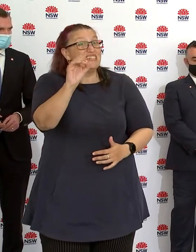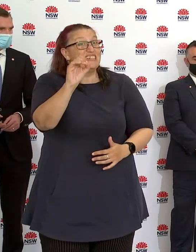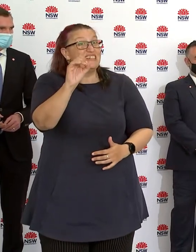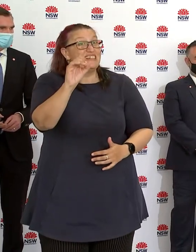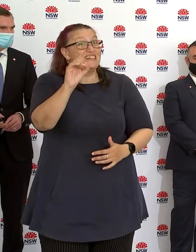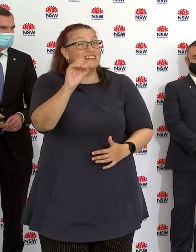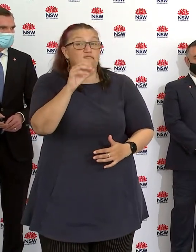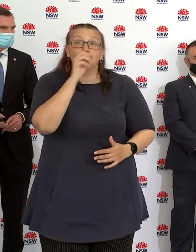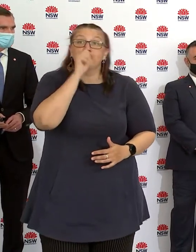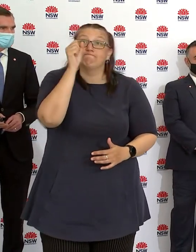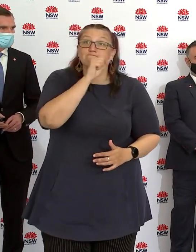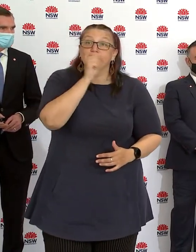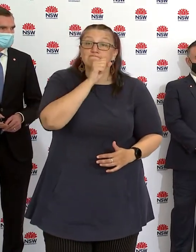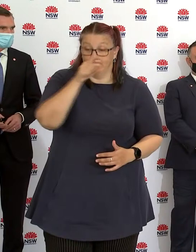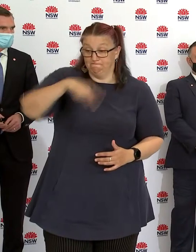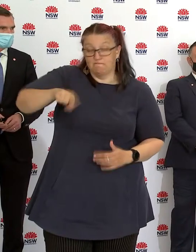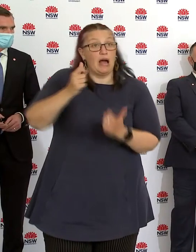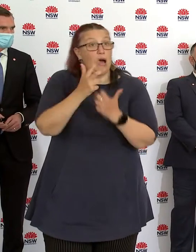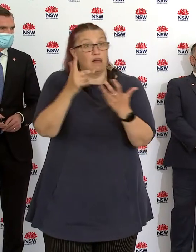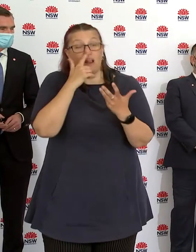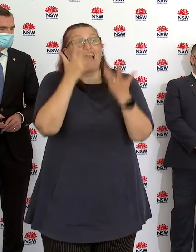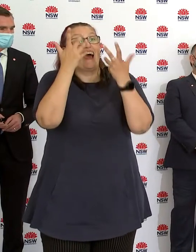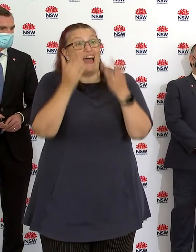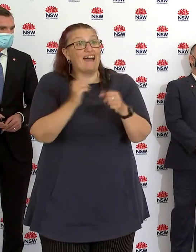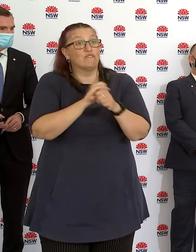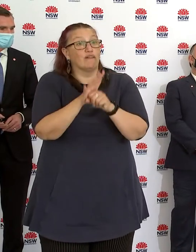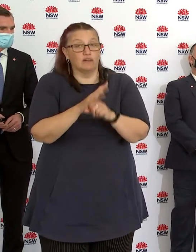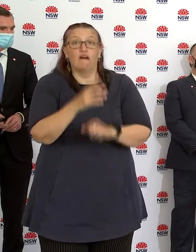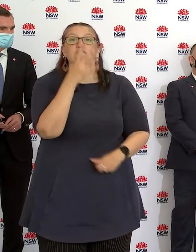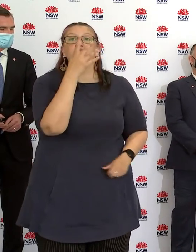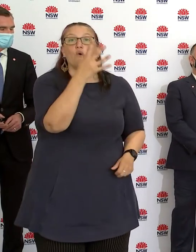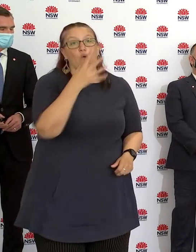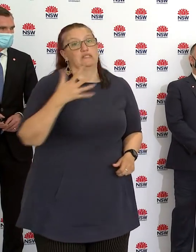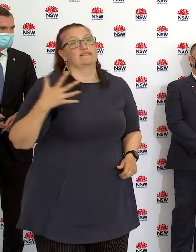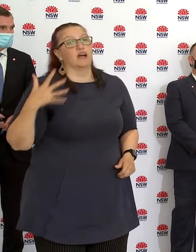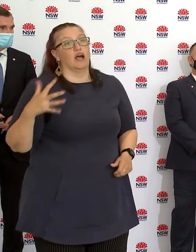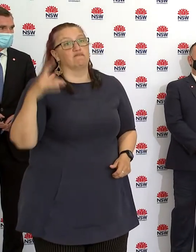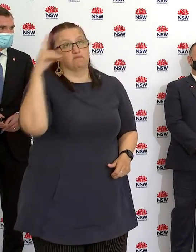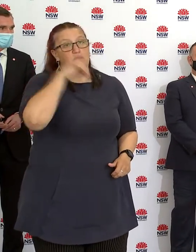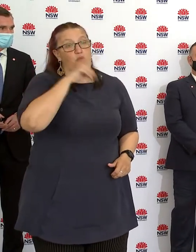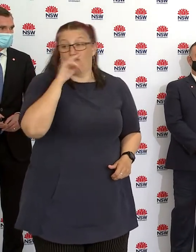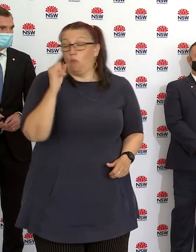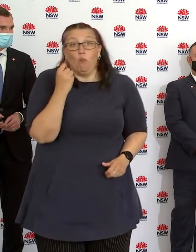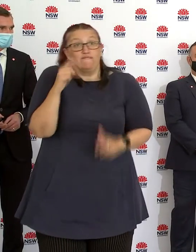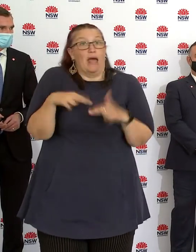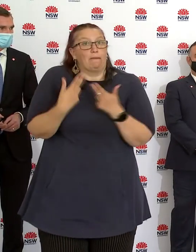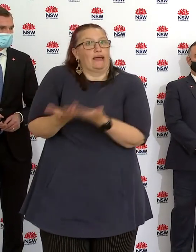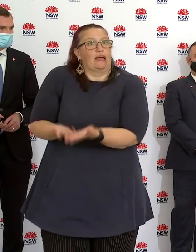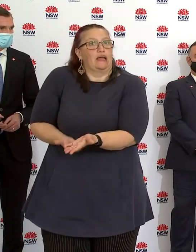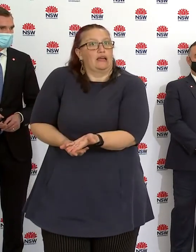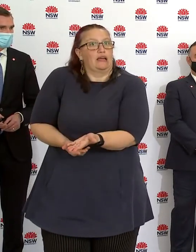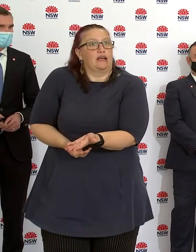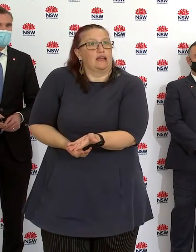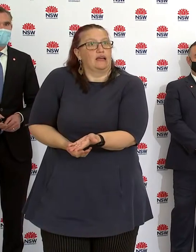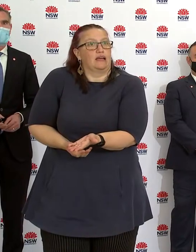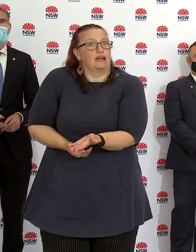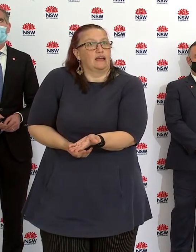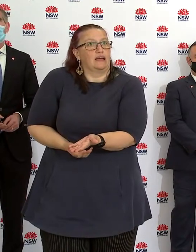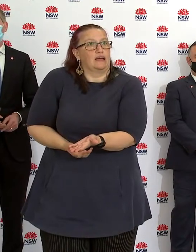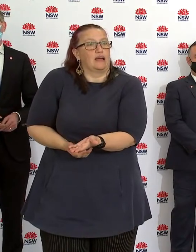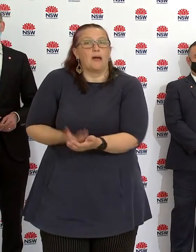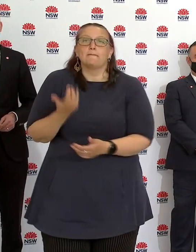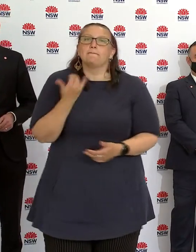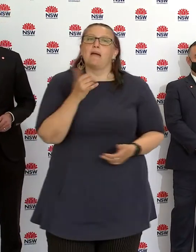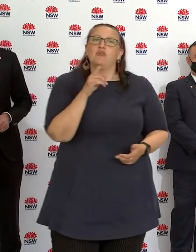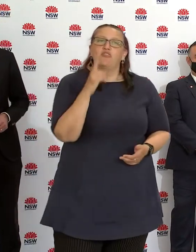now have the virus out of that 50. 45. And just to give, just to bring home that you might think